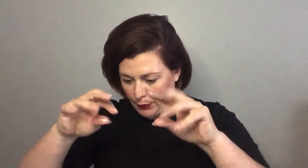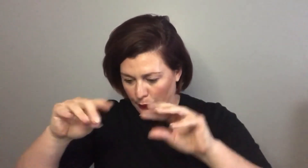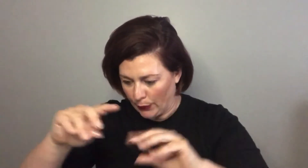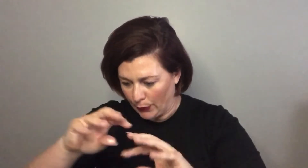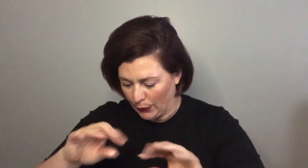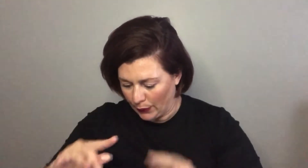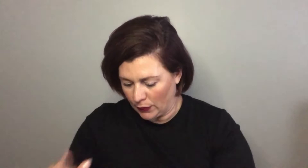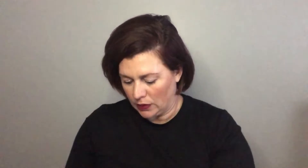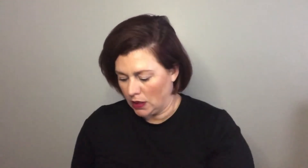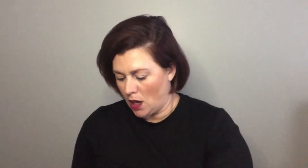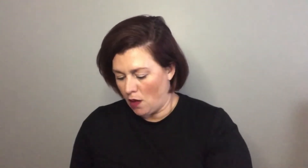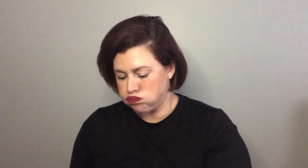a mess there's powder everywhere